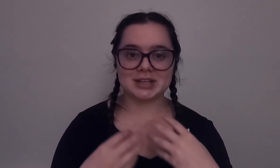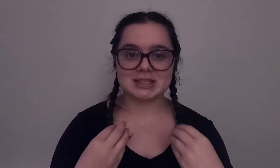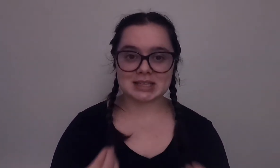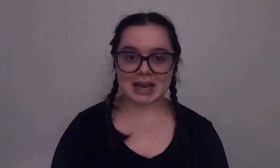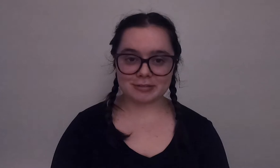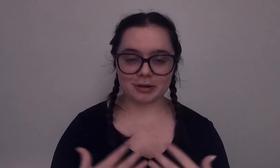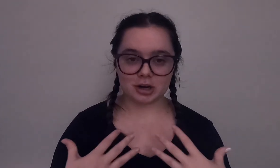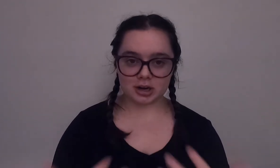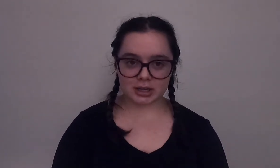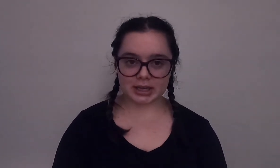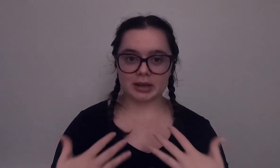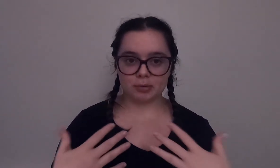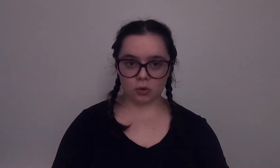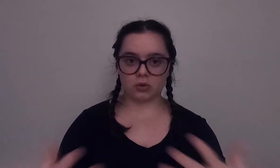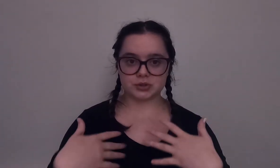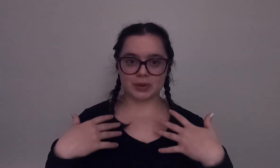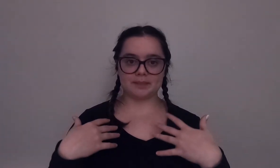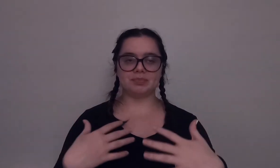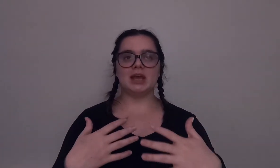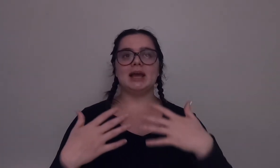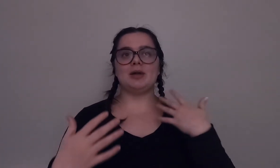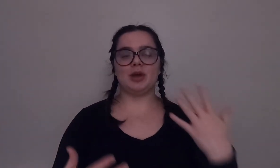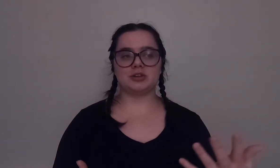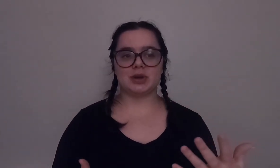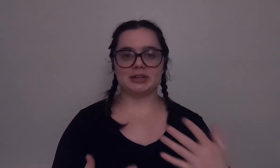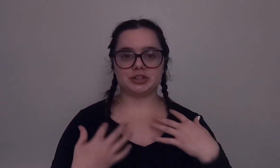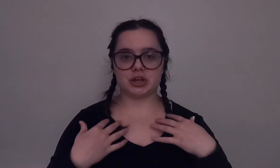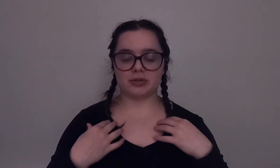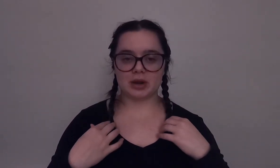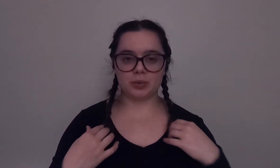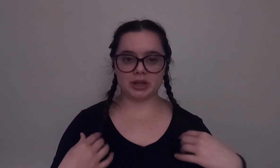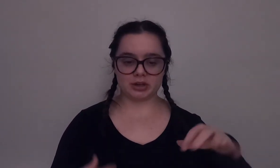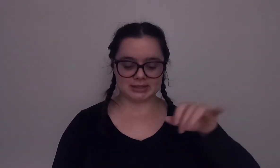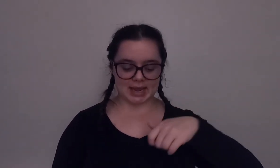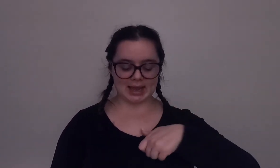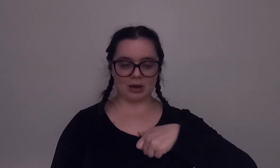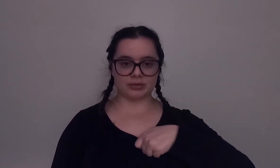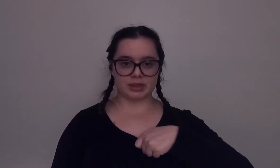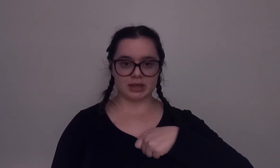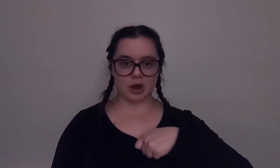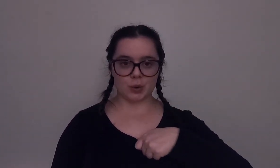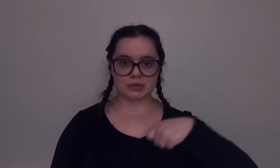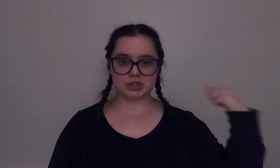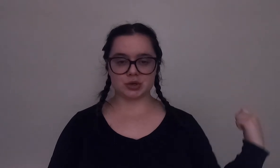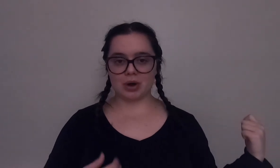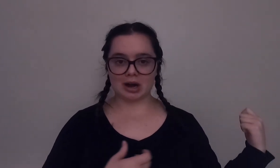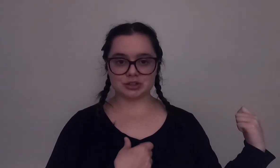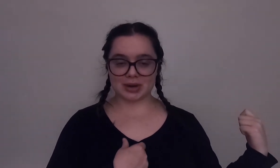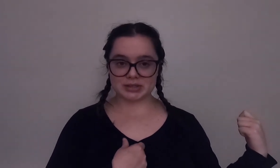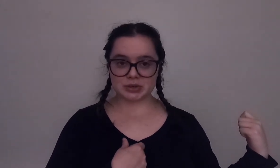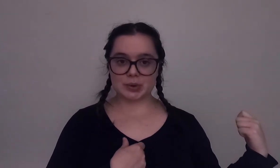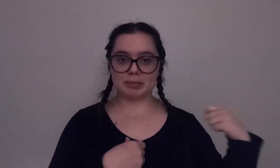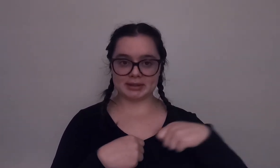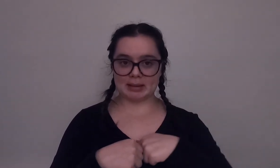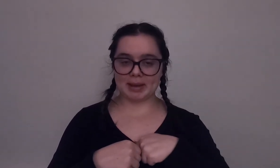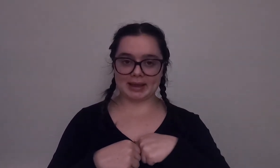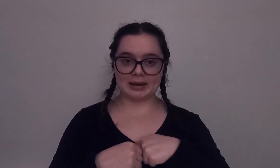diver kick pull swim and we also had to show that we could take out the hose to our dry suit put that back in